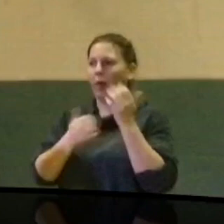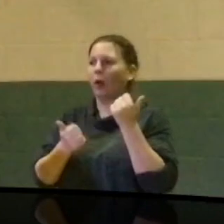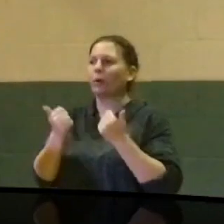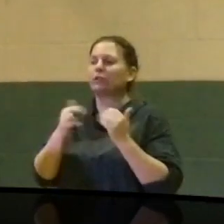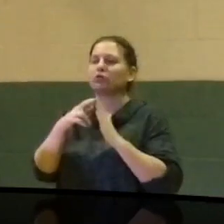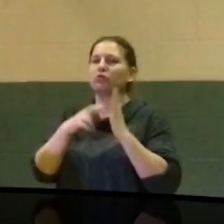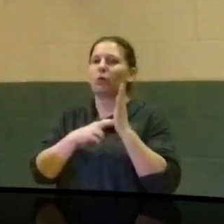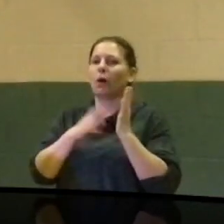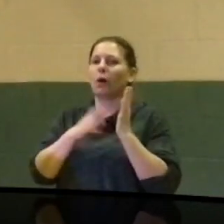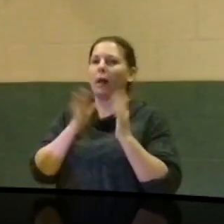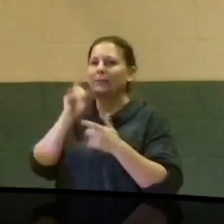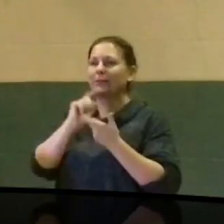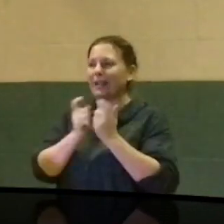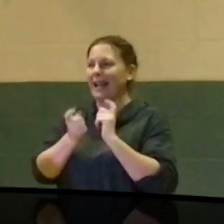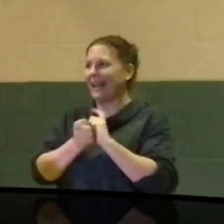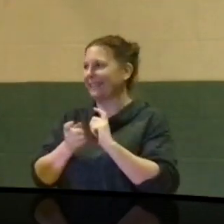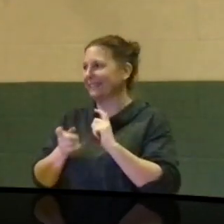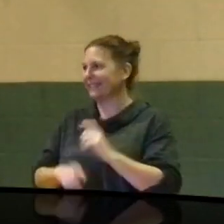you change?